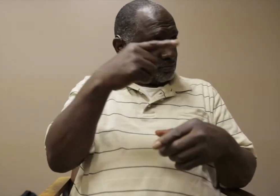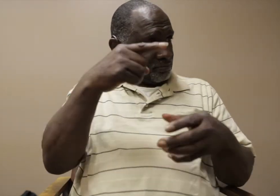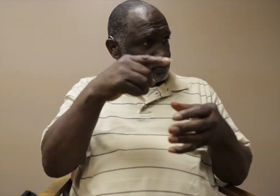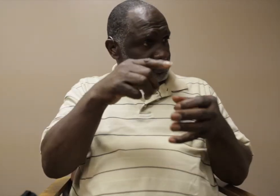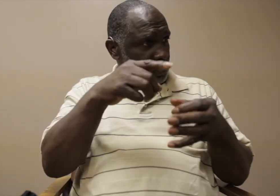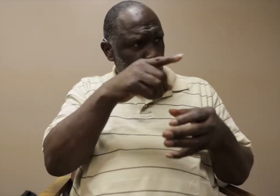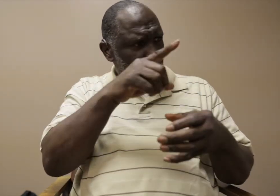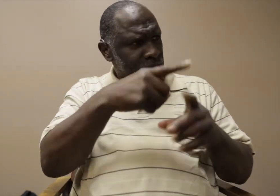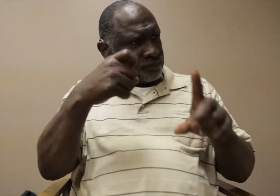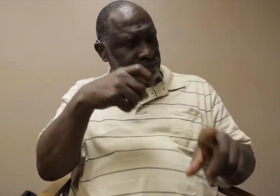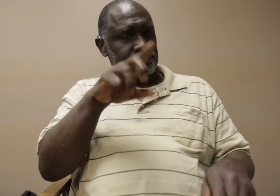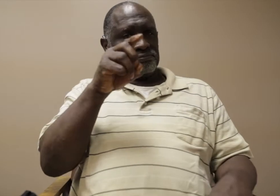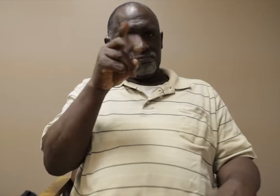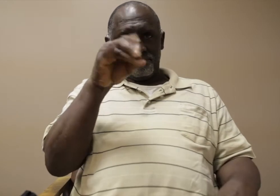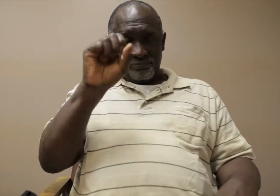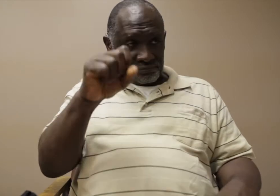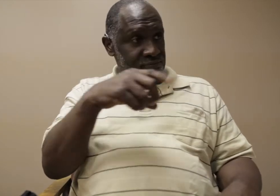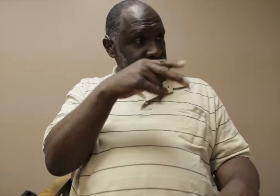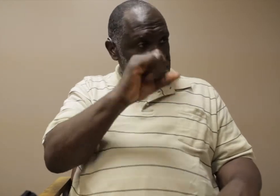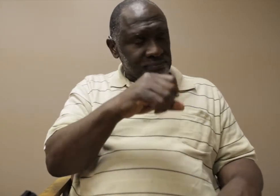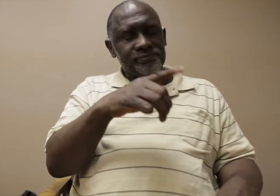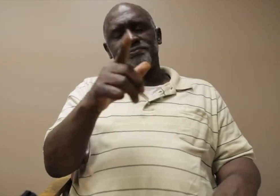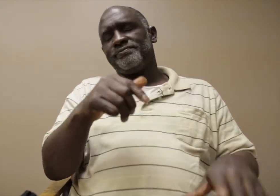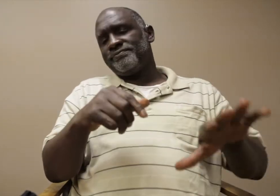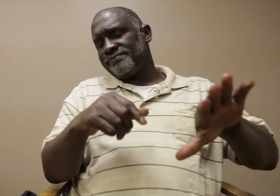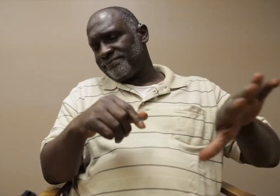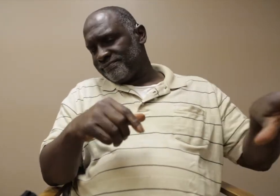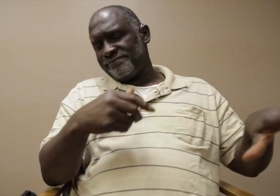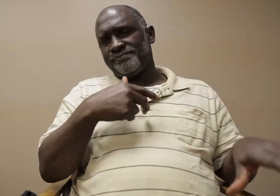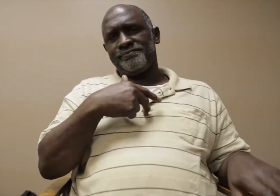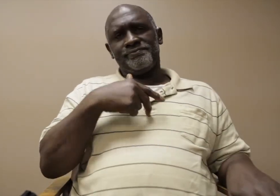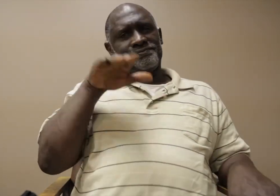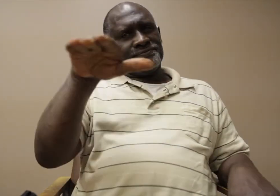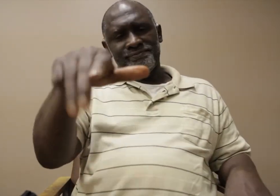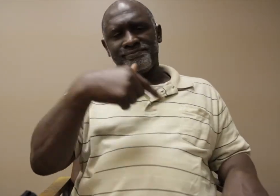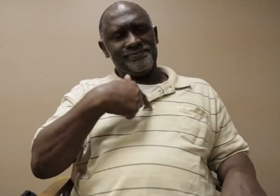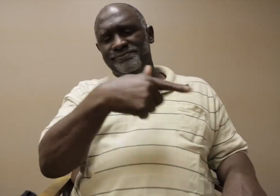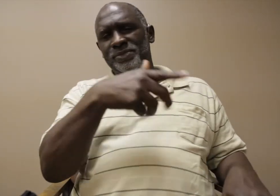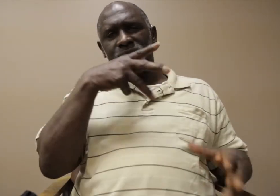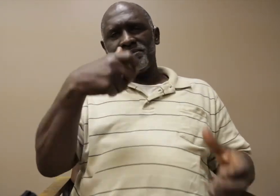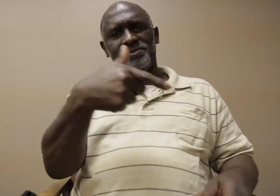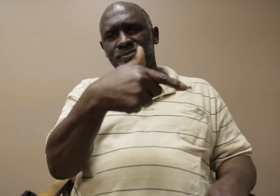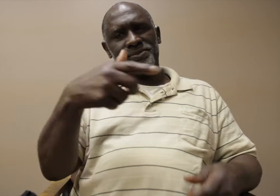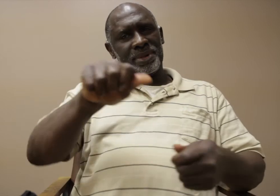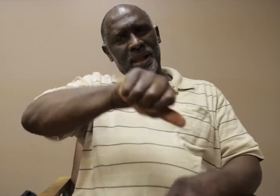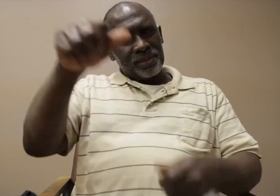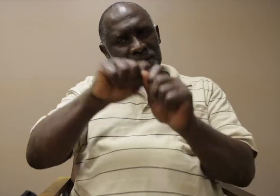and I asked, where are you from? So they said I'm from DHIS. So I went to the company person